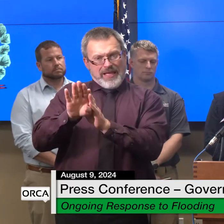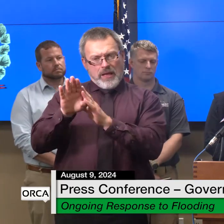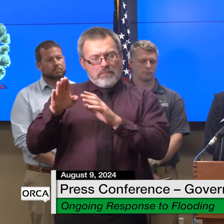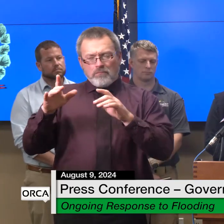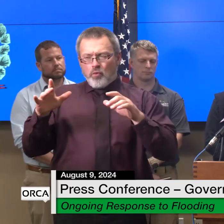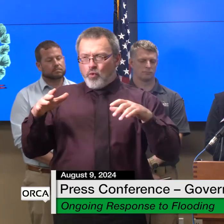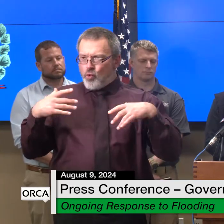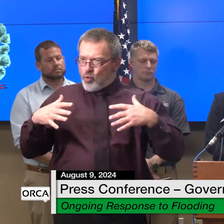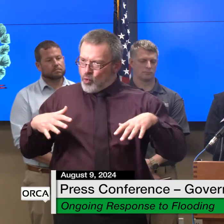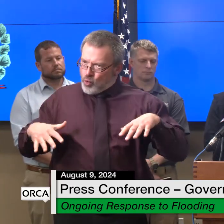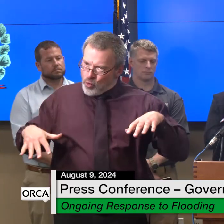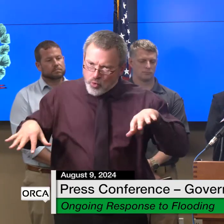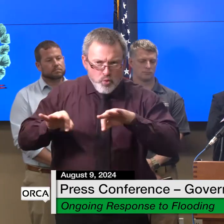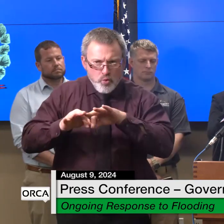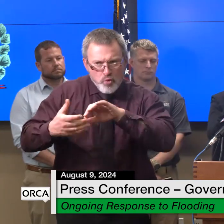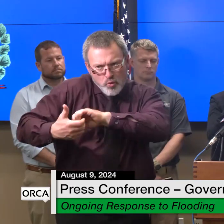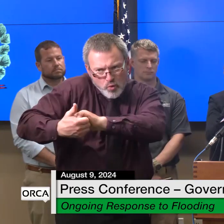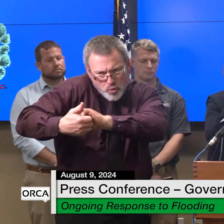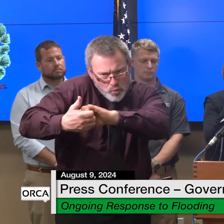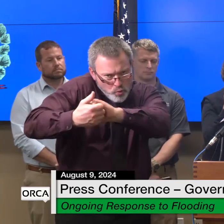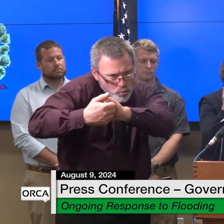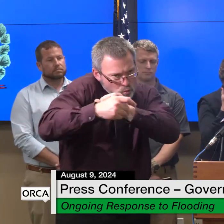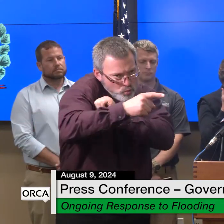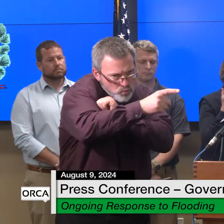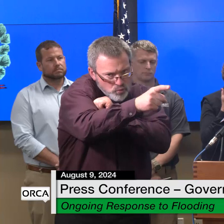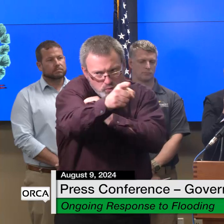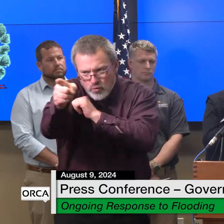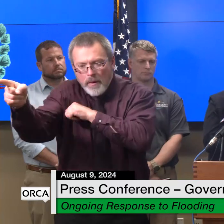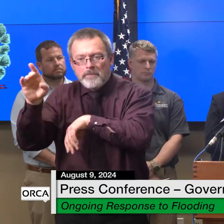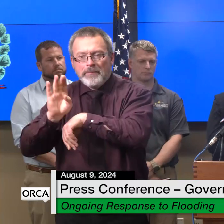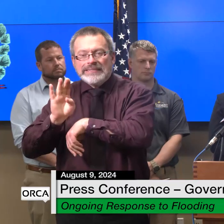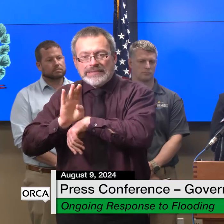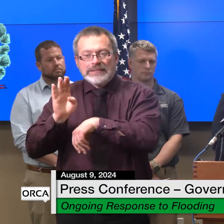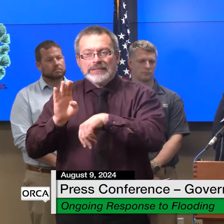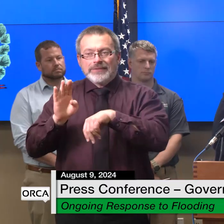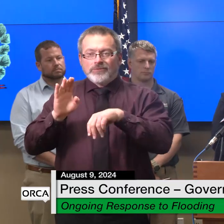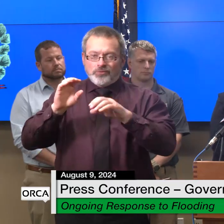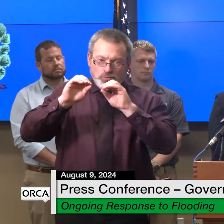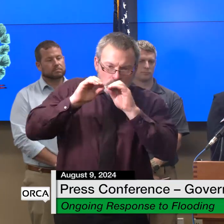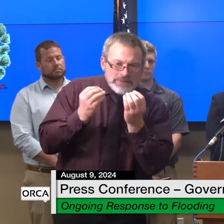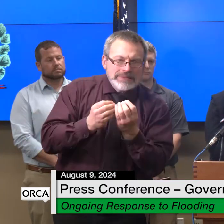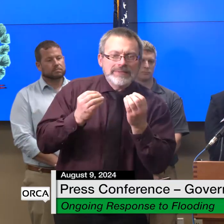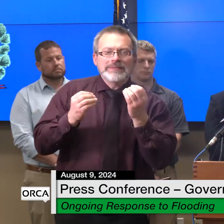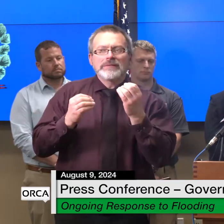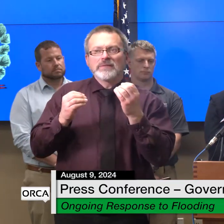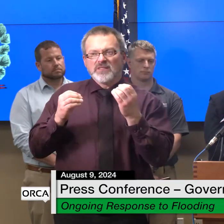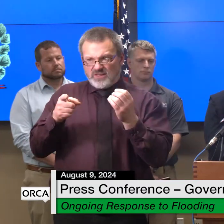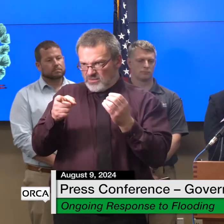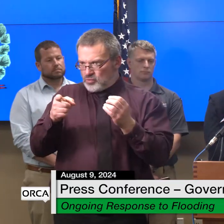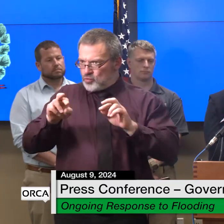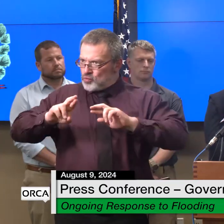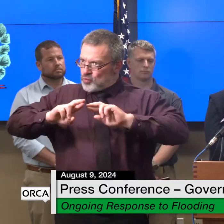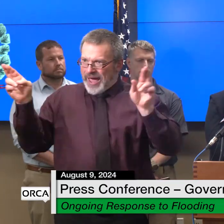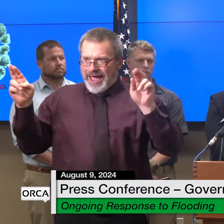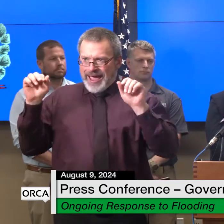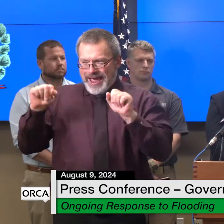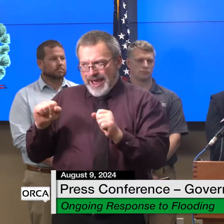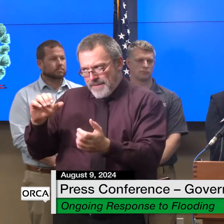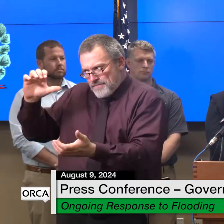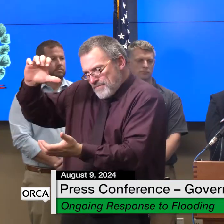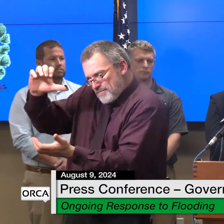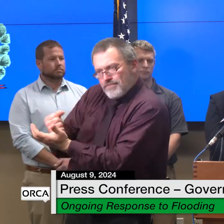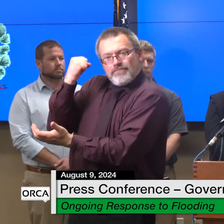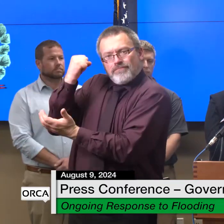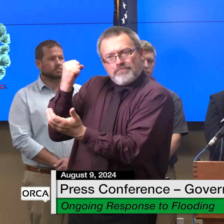effort we encourage flood damaged organizations to use them as resources i want to finish by thanking the